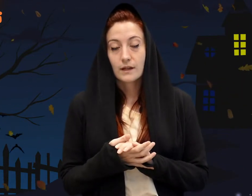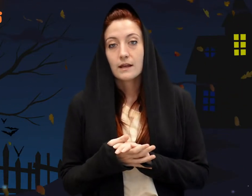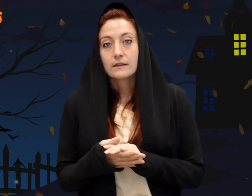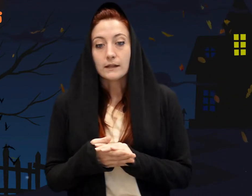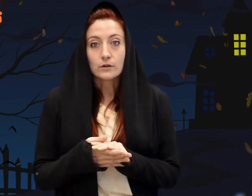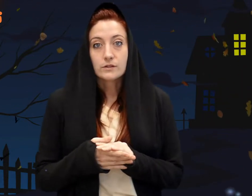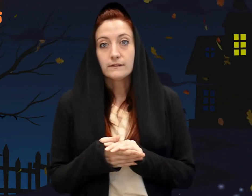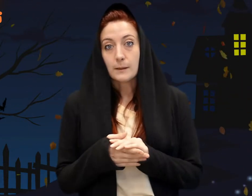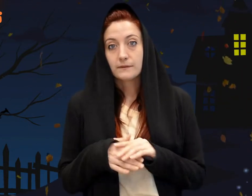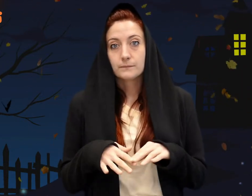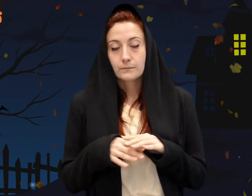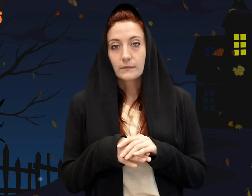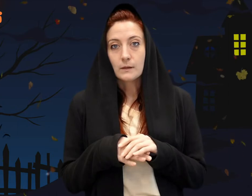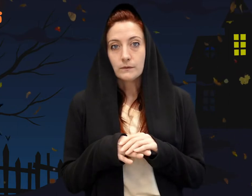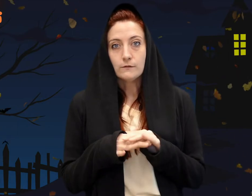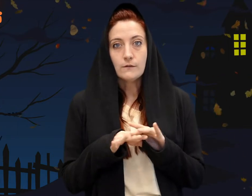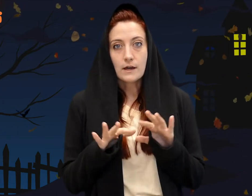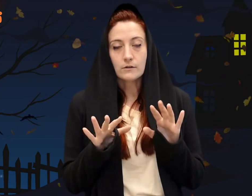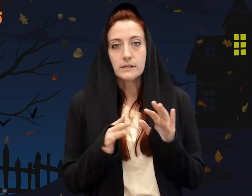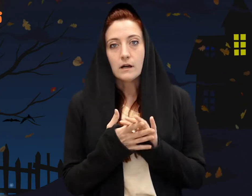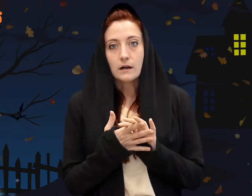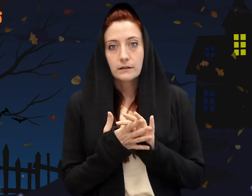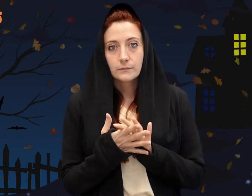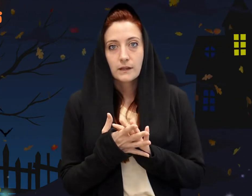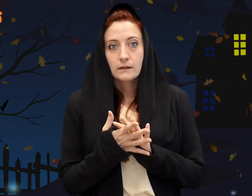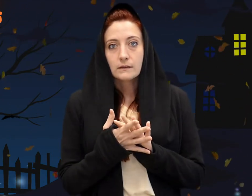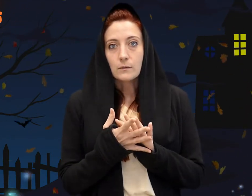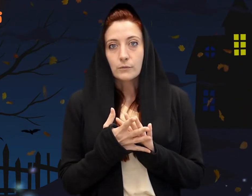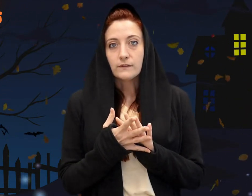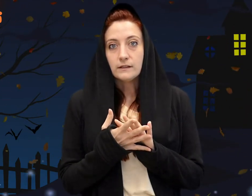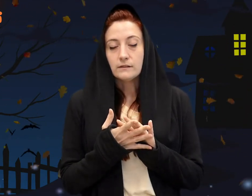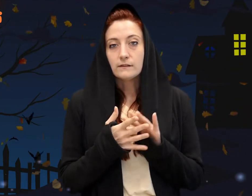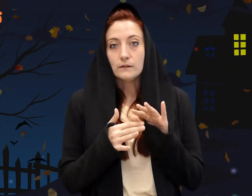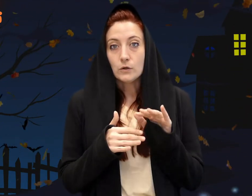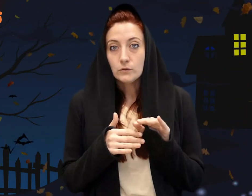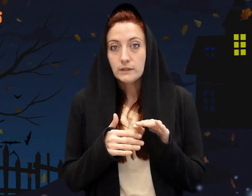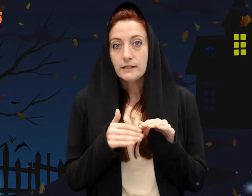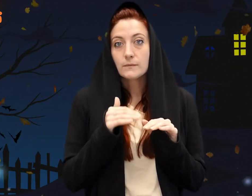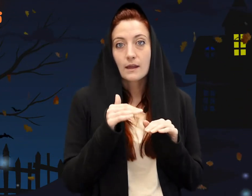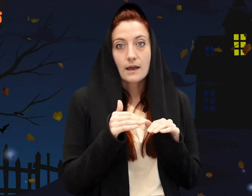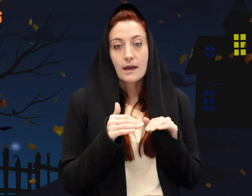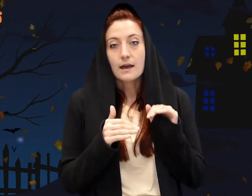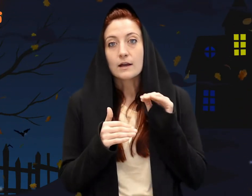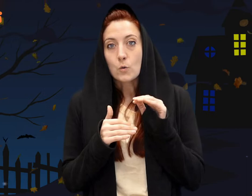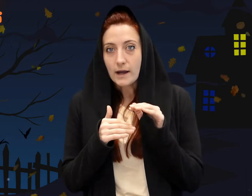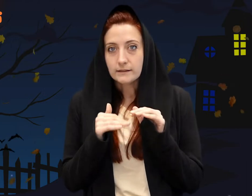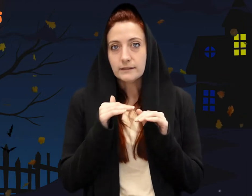They got to the steps. It was very dark. They proceeded slowly and quietly.